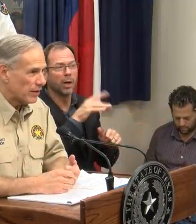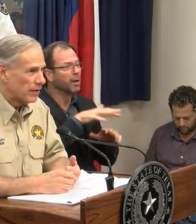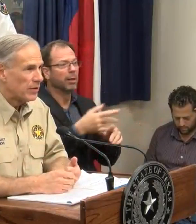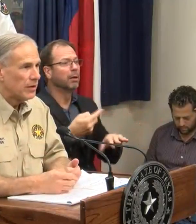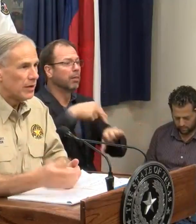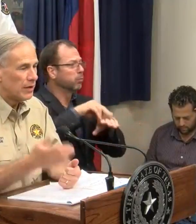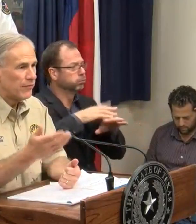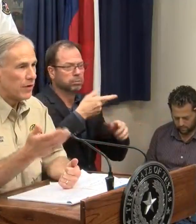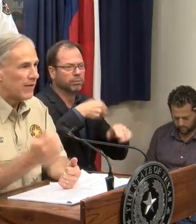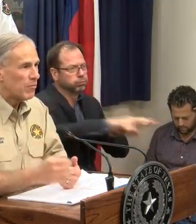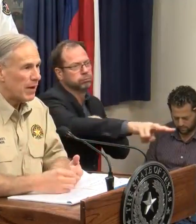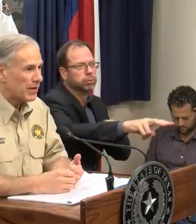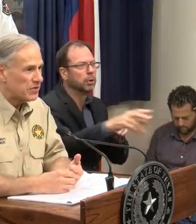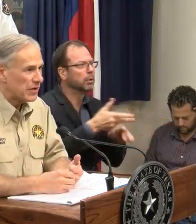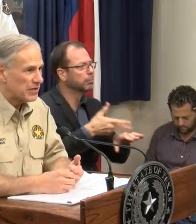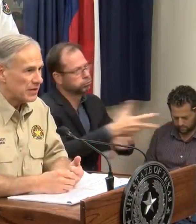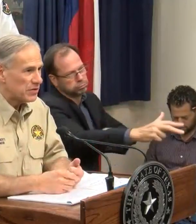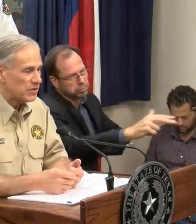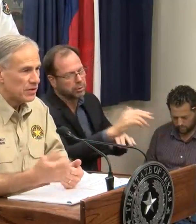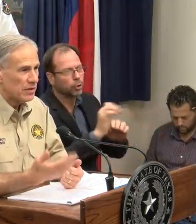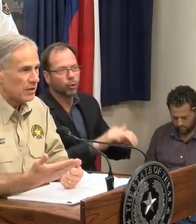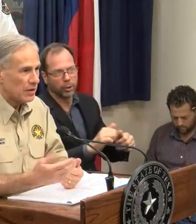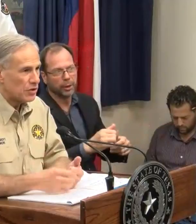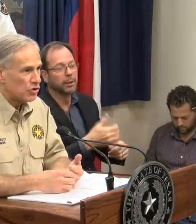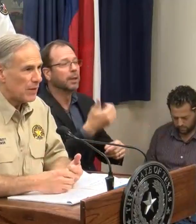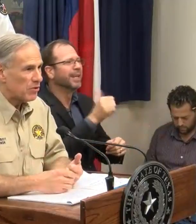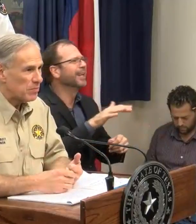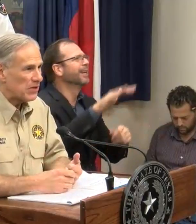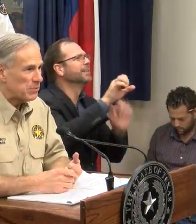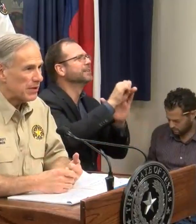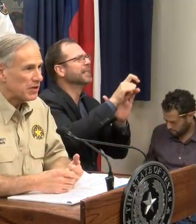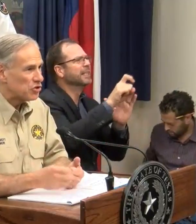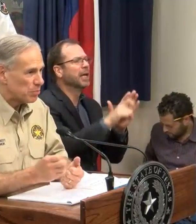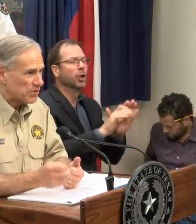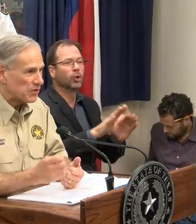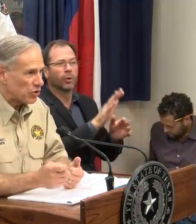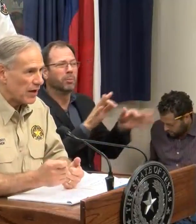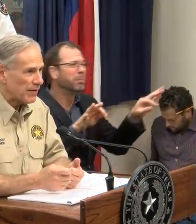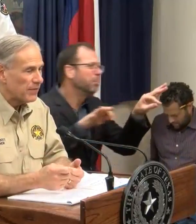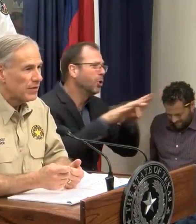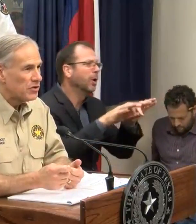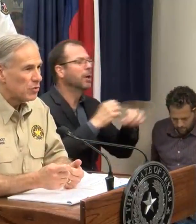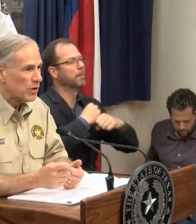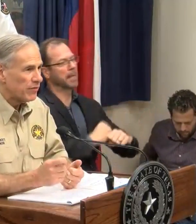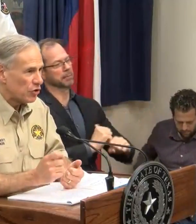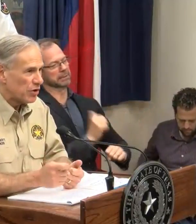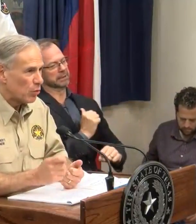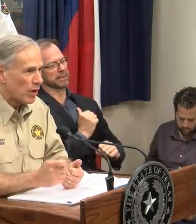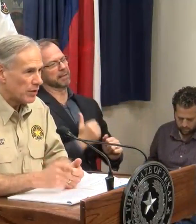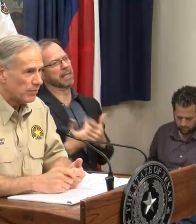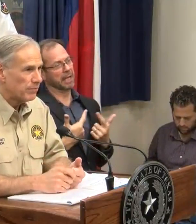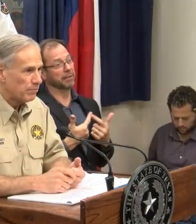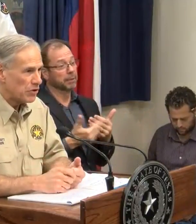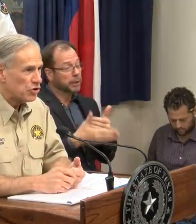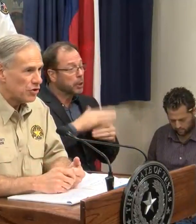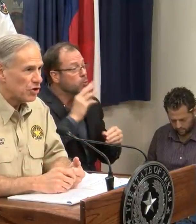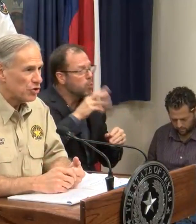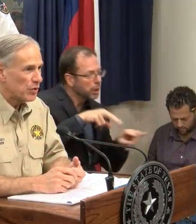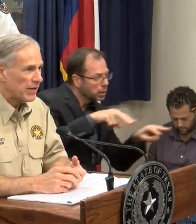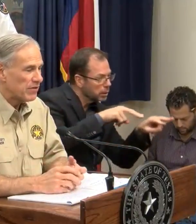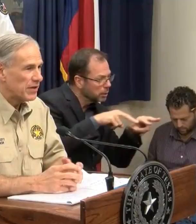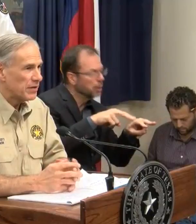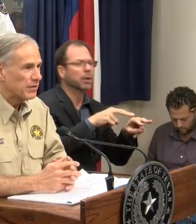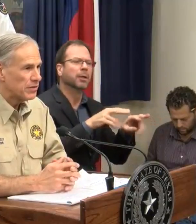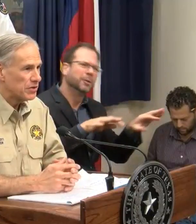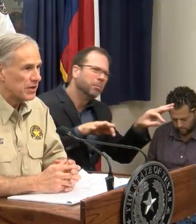you away. For everybody in the state of Texas, your top responsibility is to protect your life. So whenever you're near water, be sure that